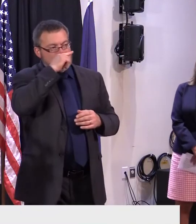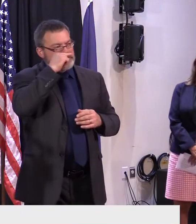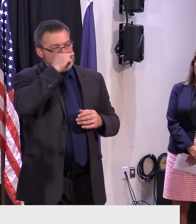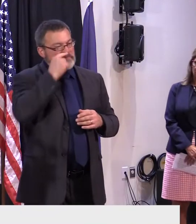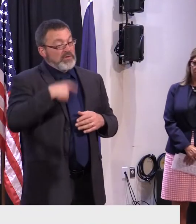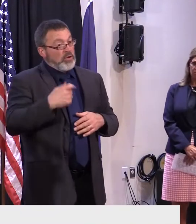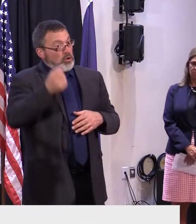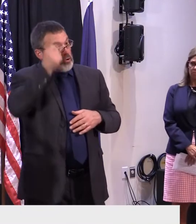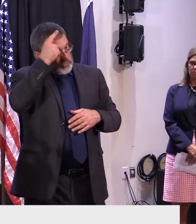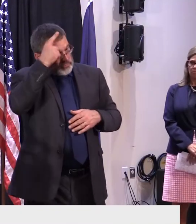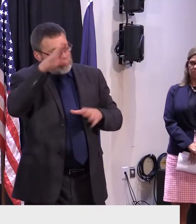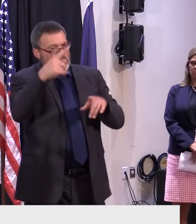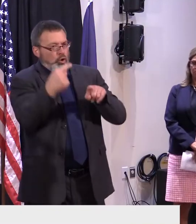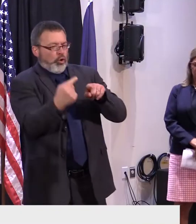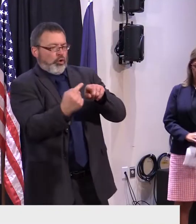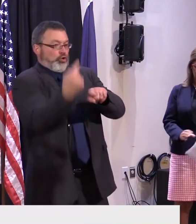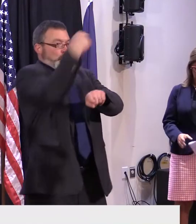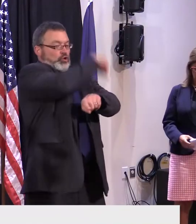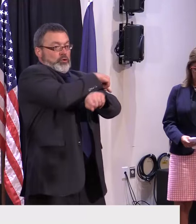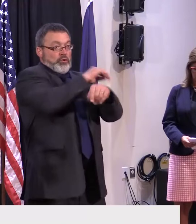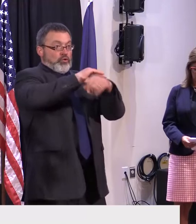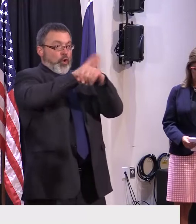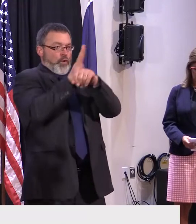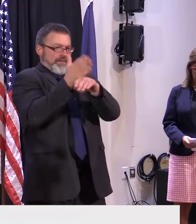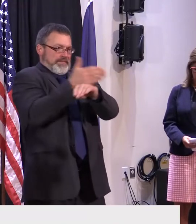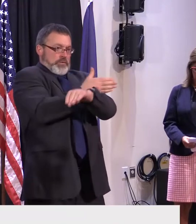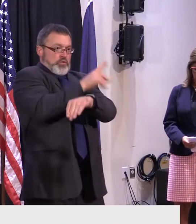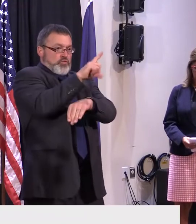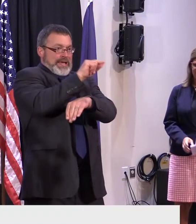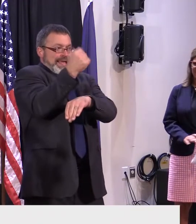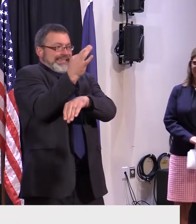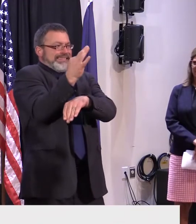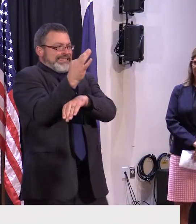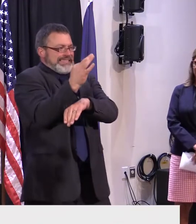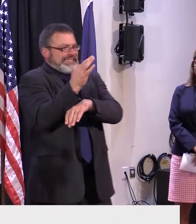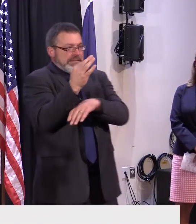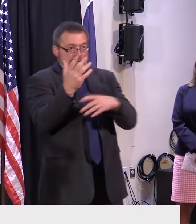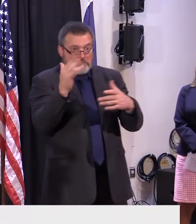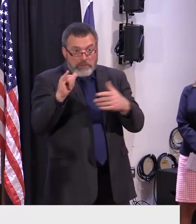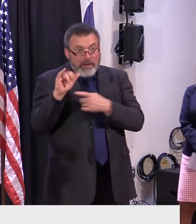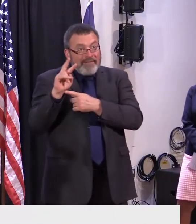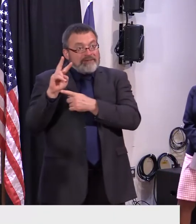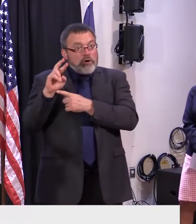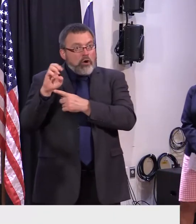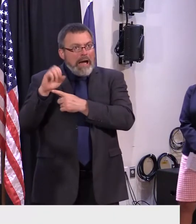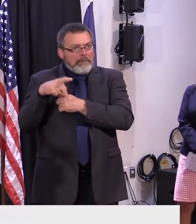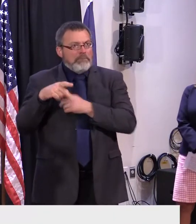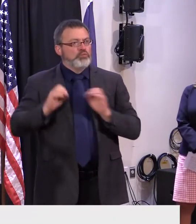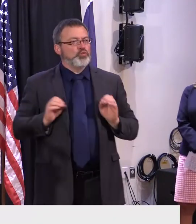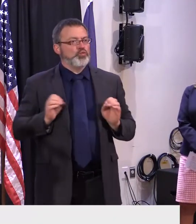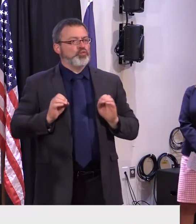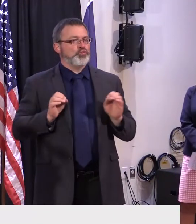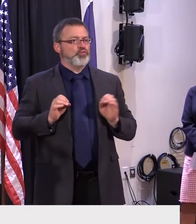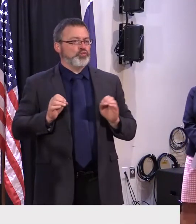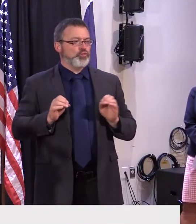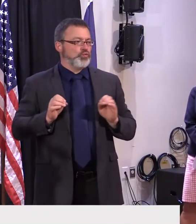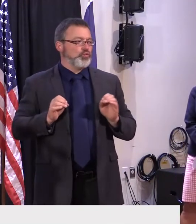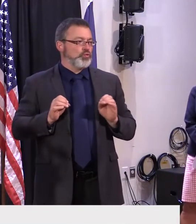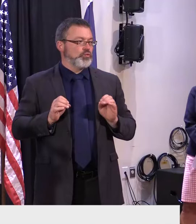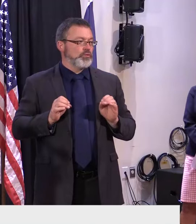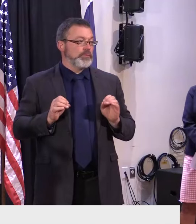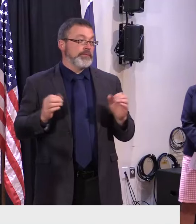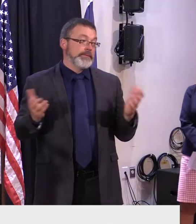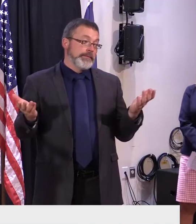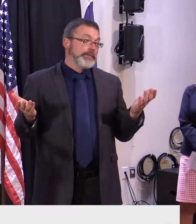this program. This was something that was part of the congressional action with the Biden administration, Trump administration before, Biden